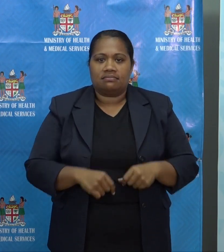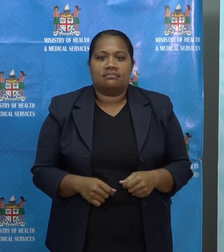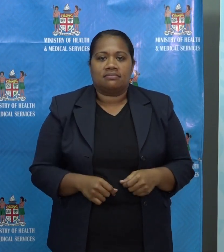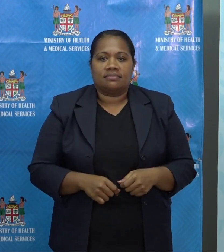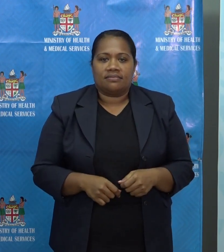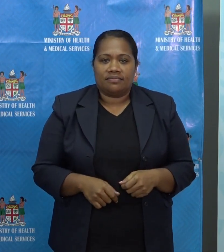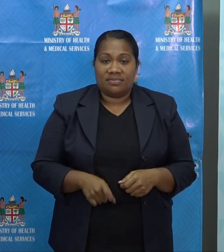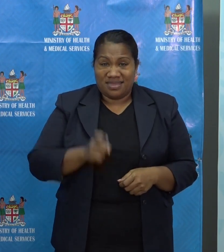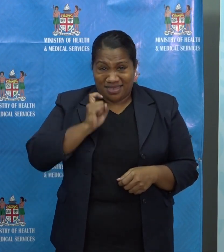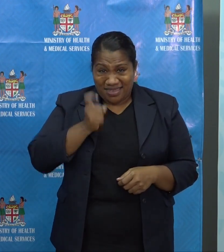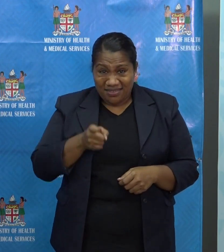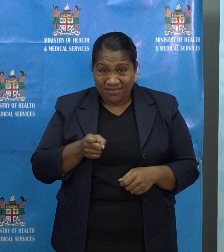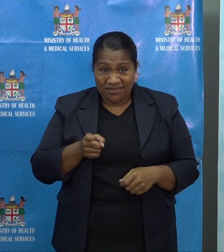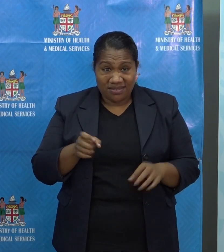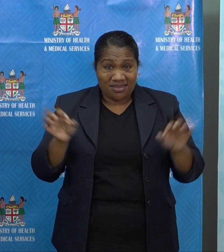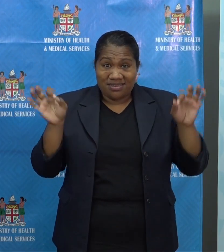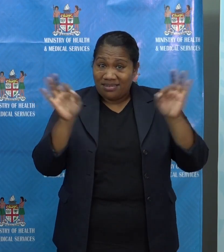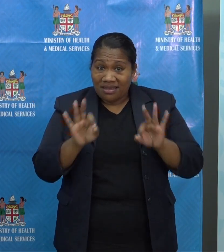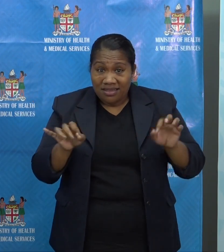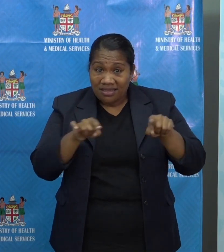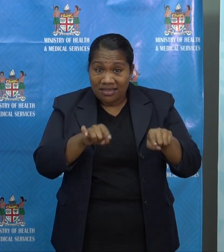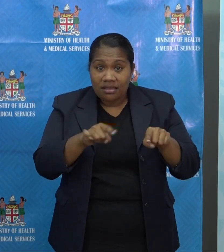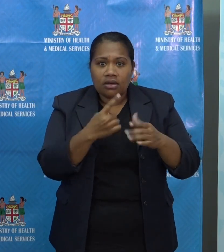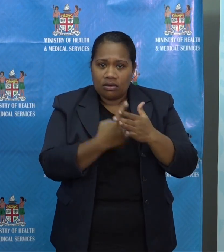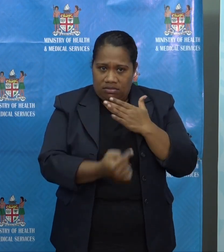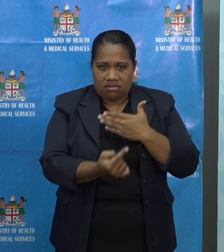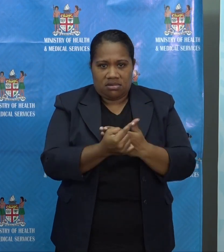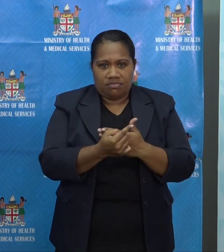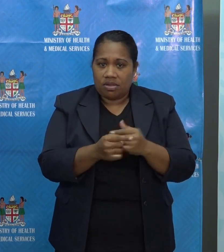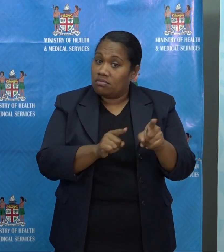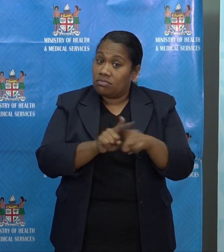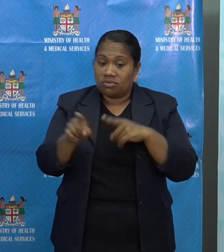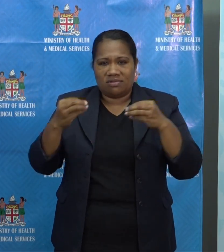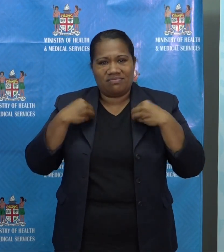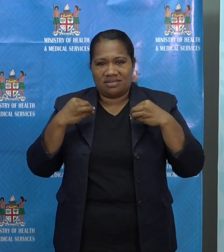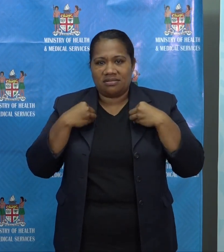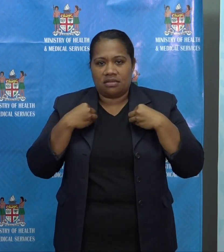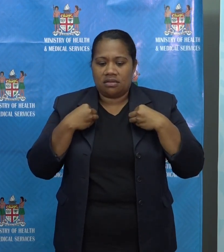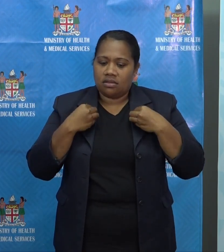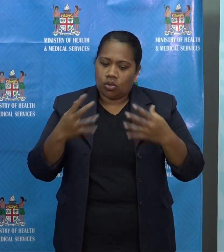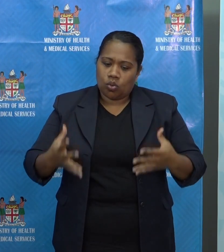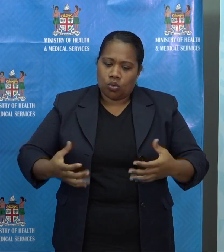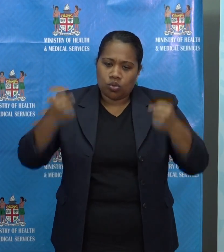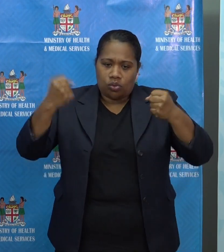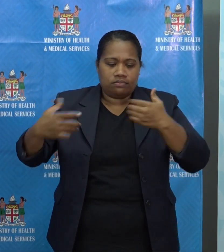the simple fact is that most of these businesses will have to shut down for a very, very long time.